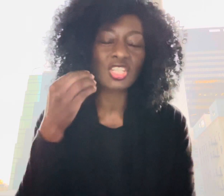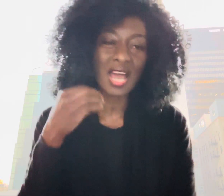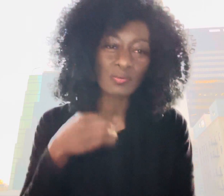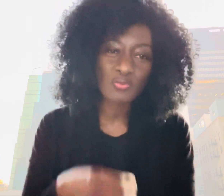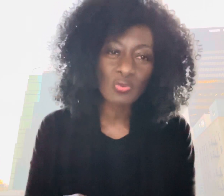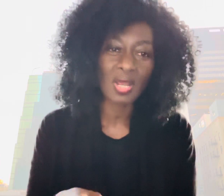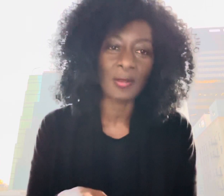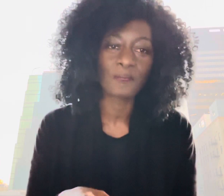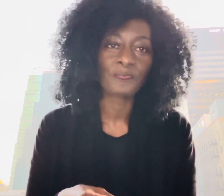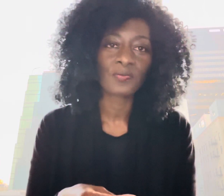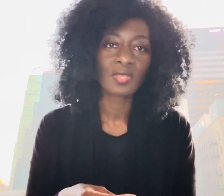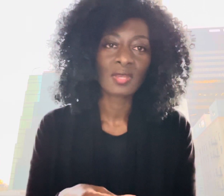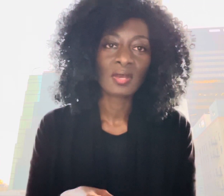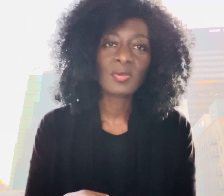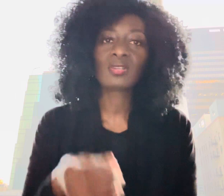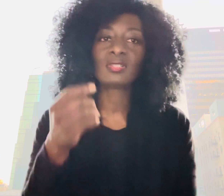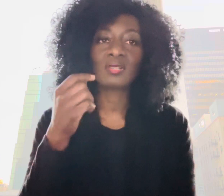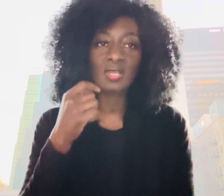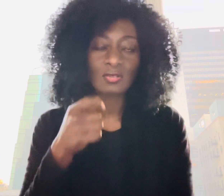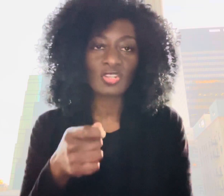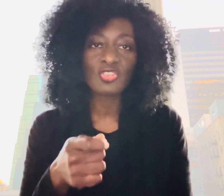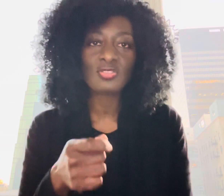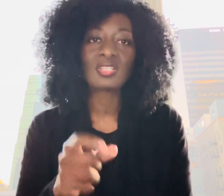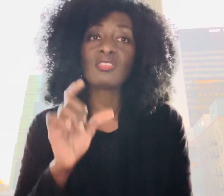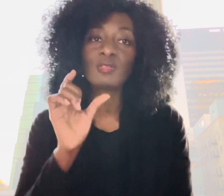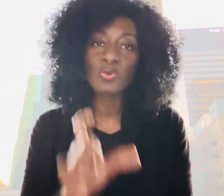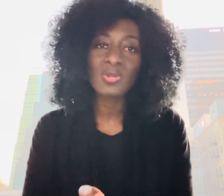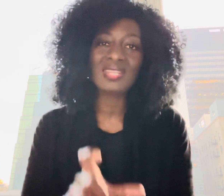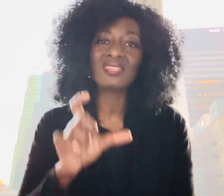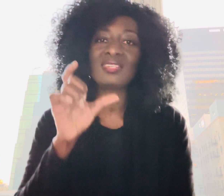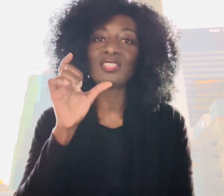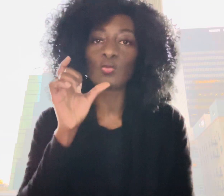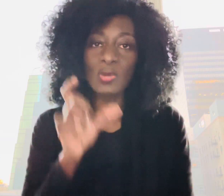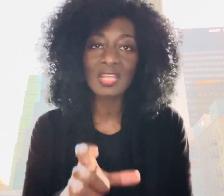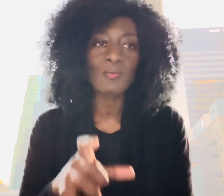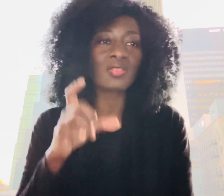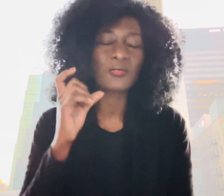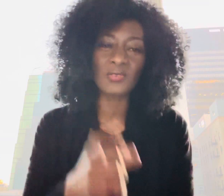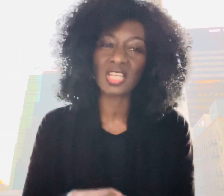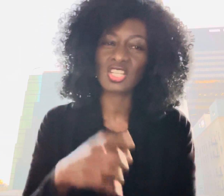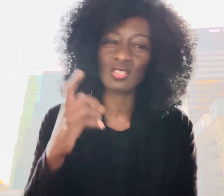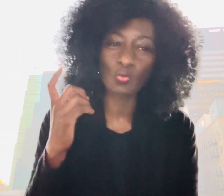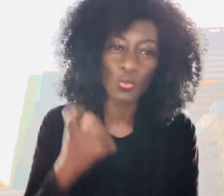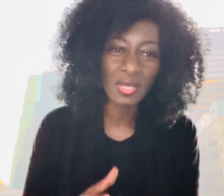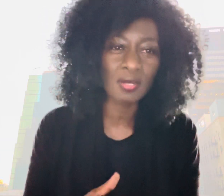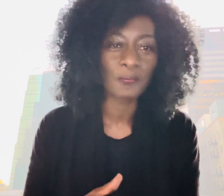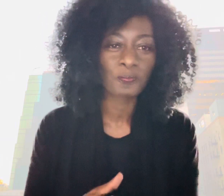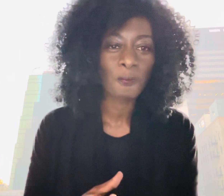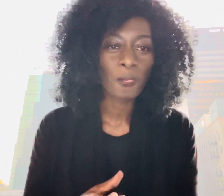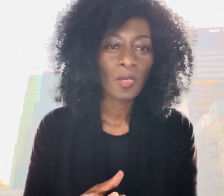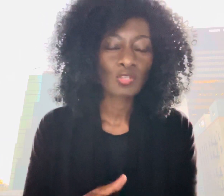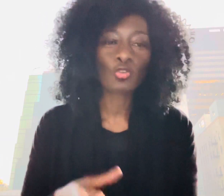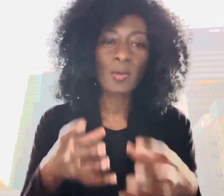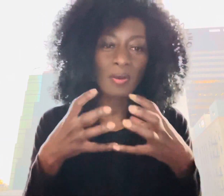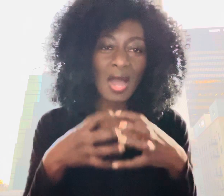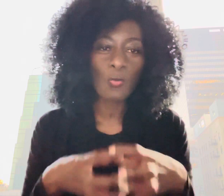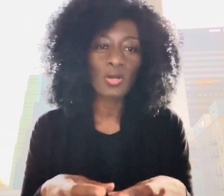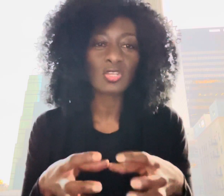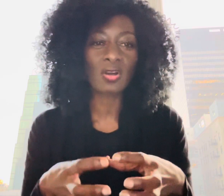and pray because it continues to say the spirit indeed is willing but the flesh is weak so remember how we're talking